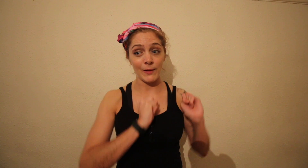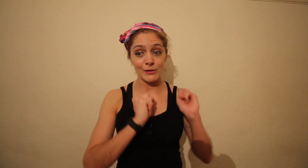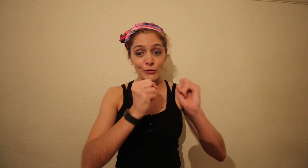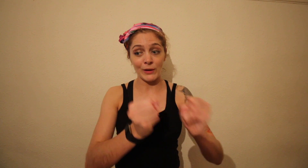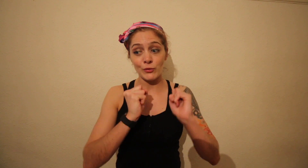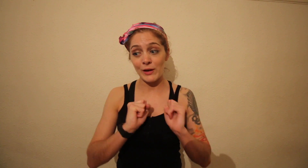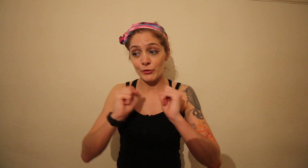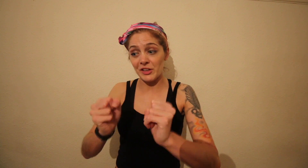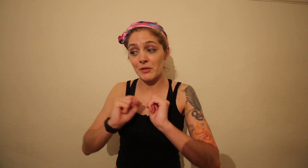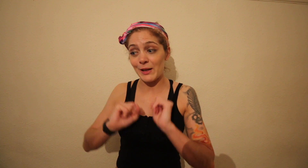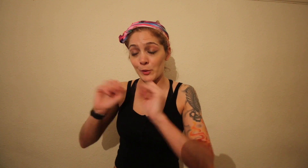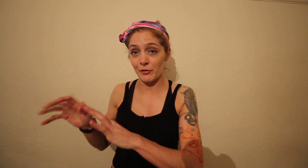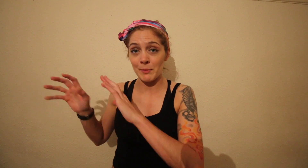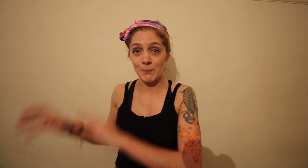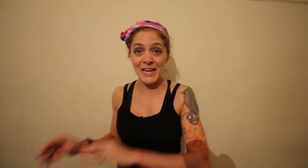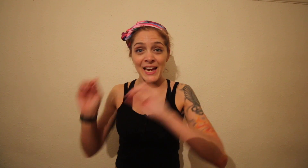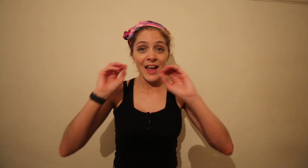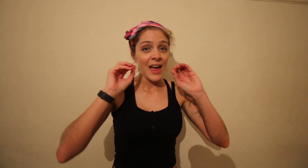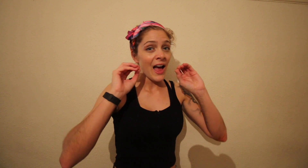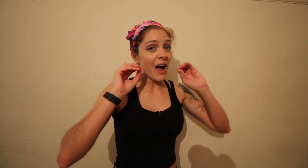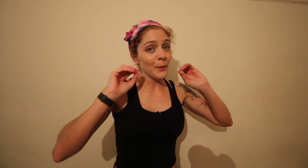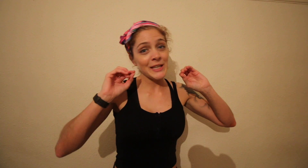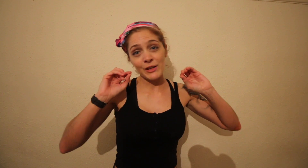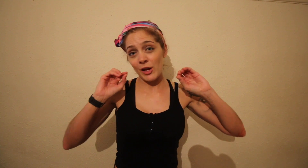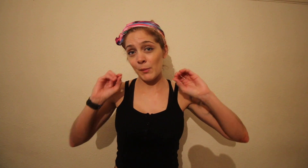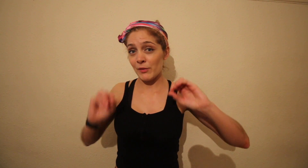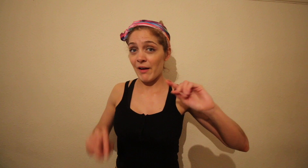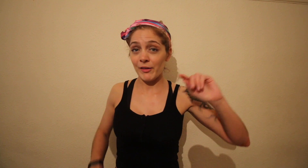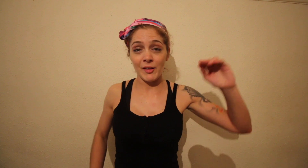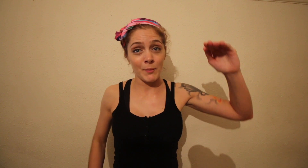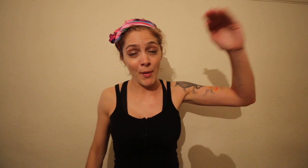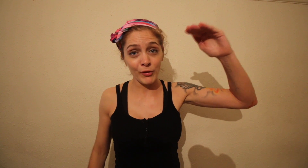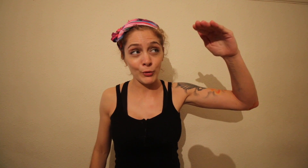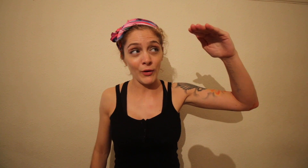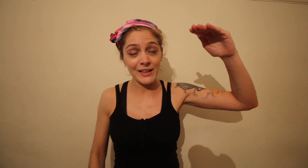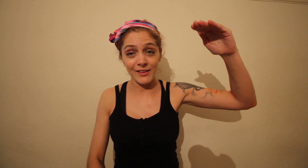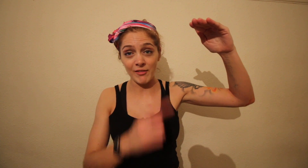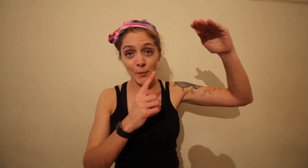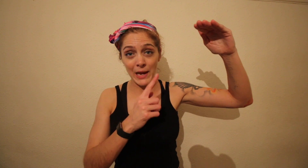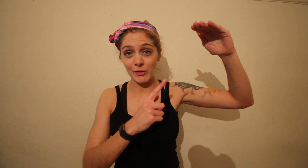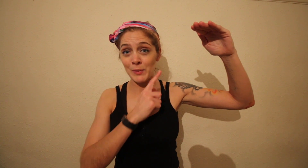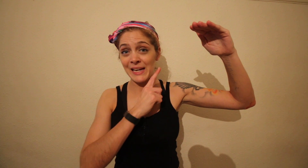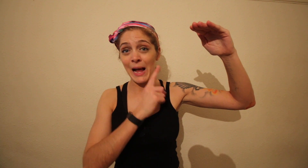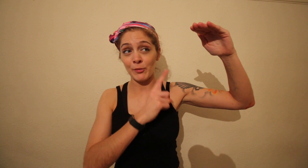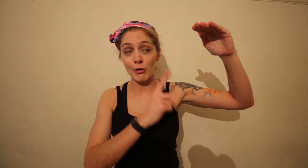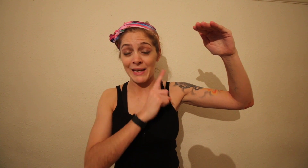that like to strength train, free weights, whatever it may be. I mean in terms of there are some personal trainers that are up here as being absolutely